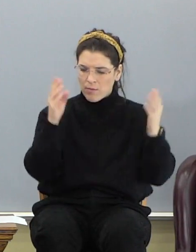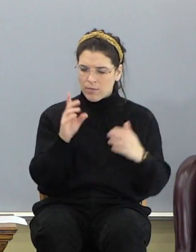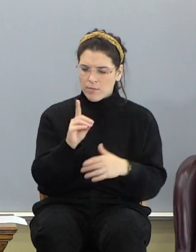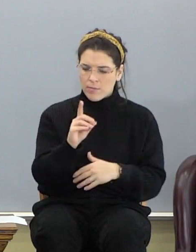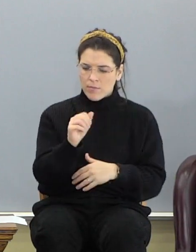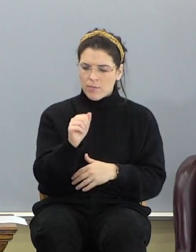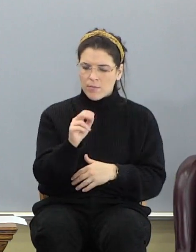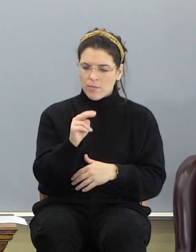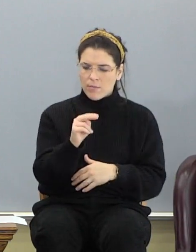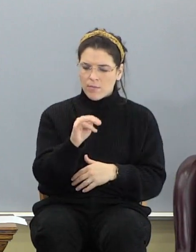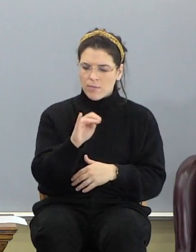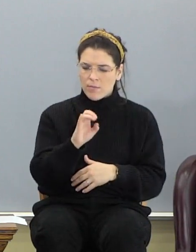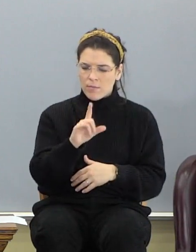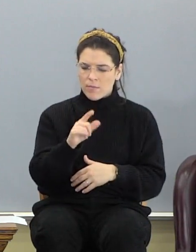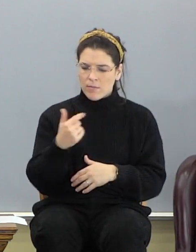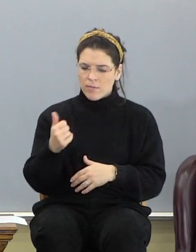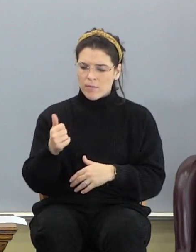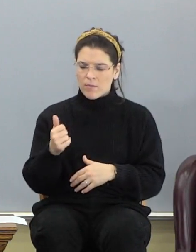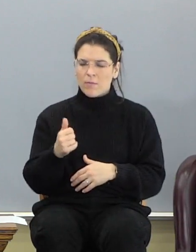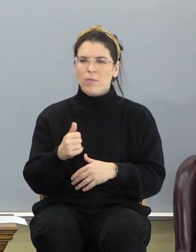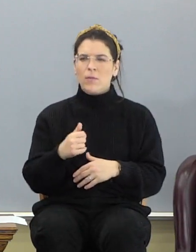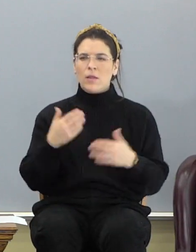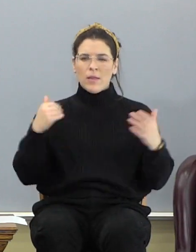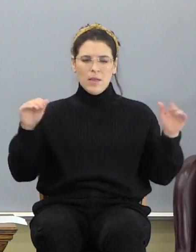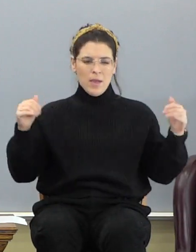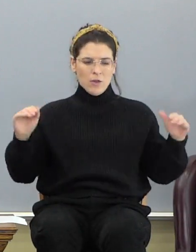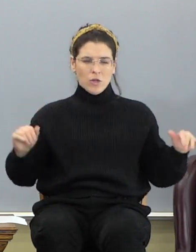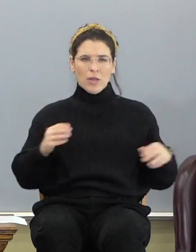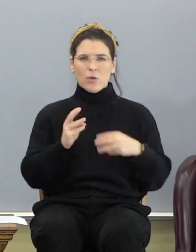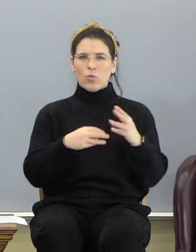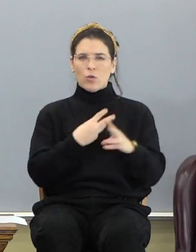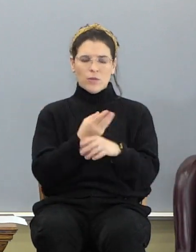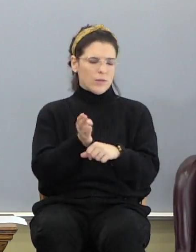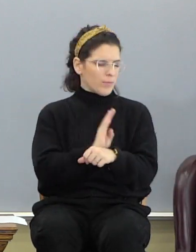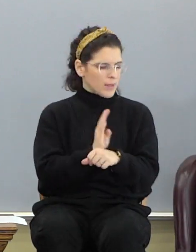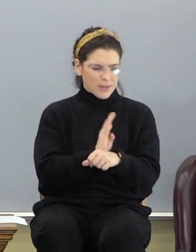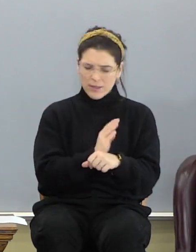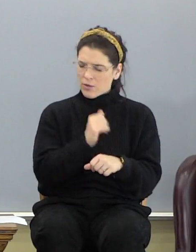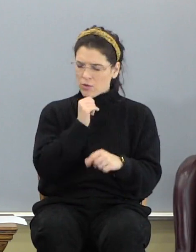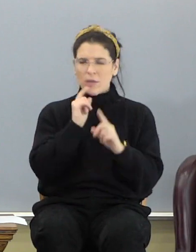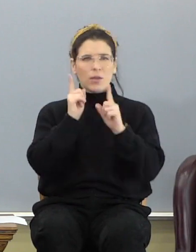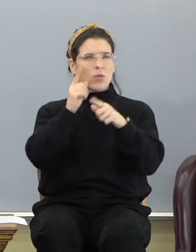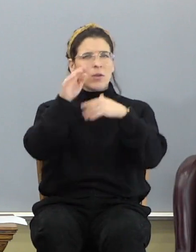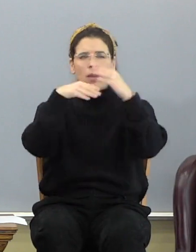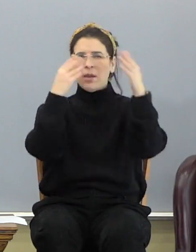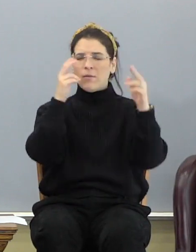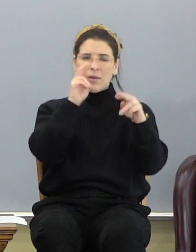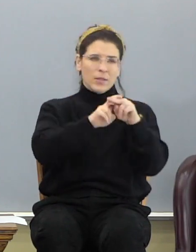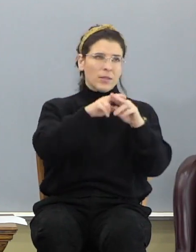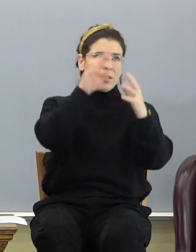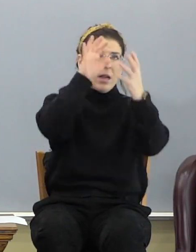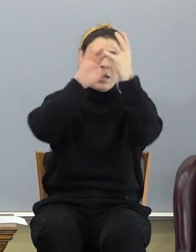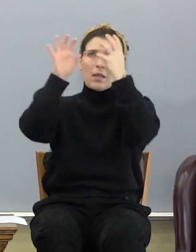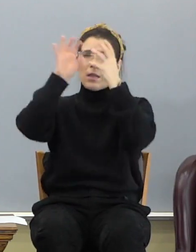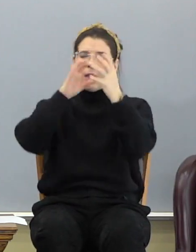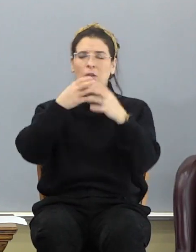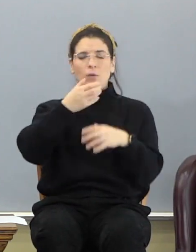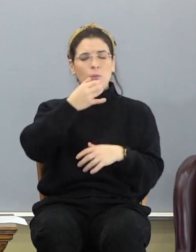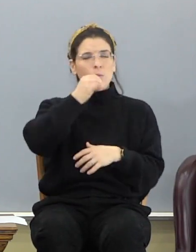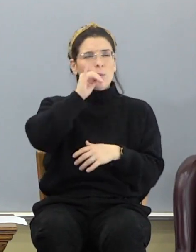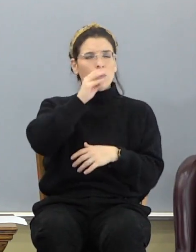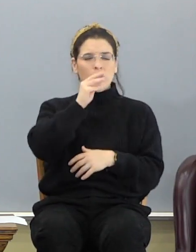The angelic creation is busy. You're not going to go to heaven and sit on a cloud, drink mint julep, and,